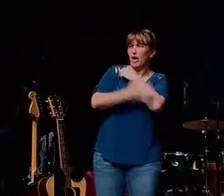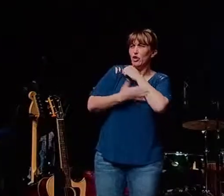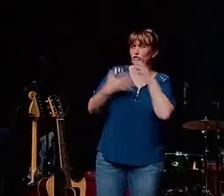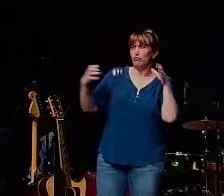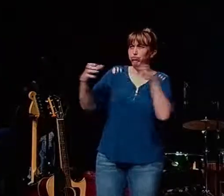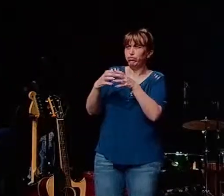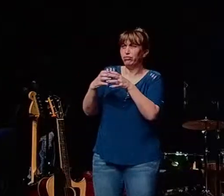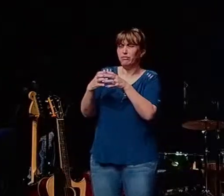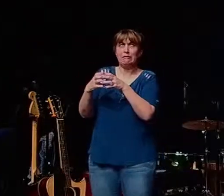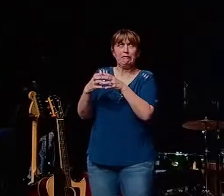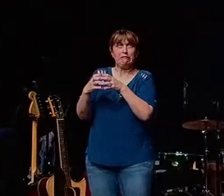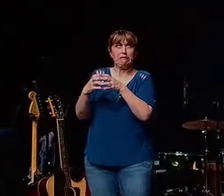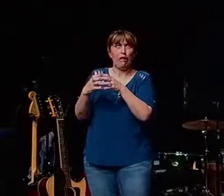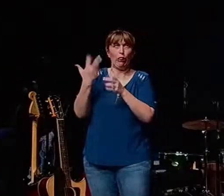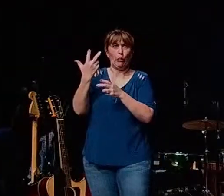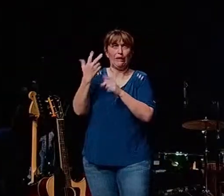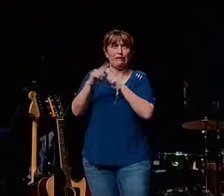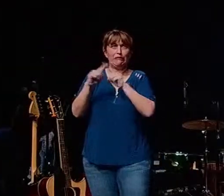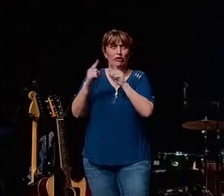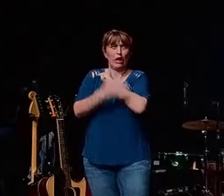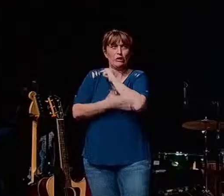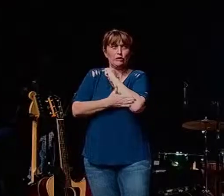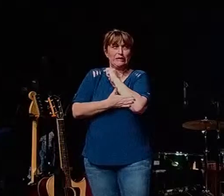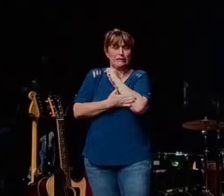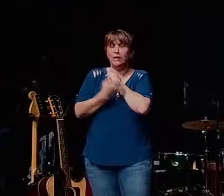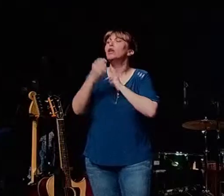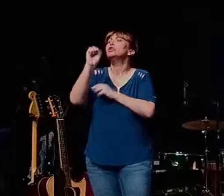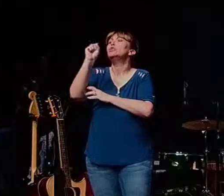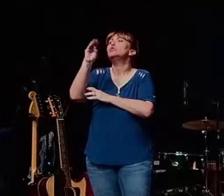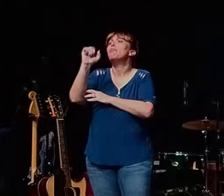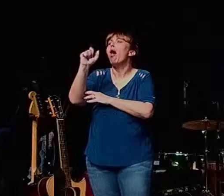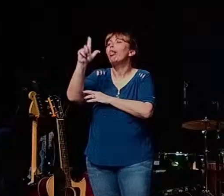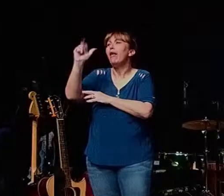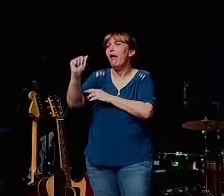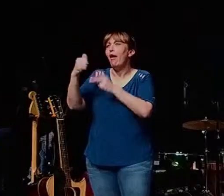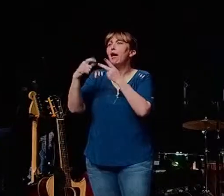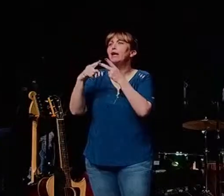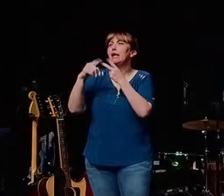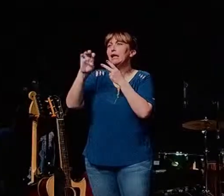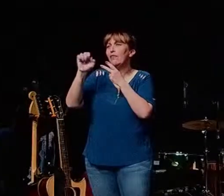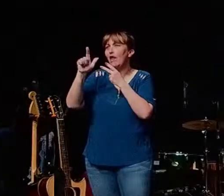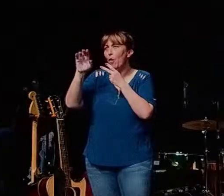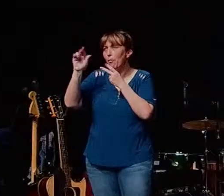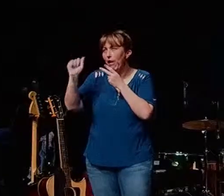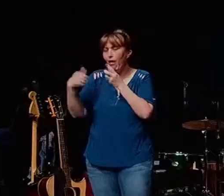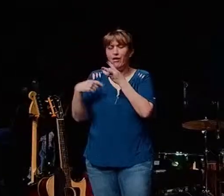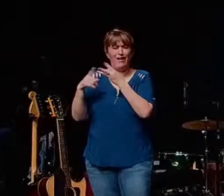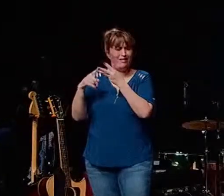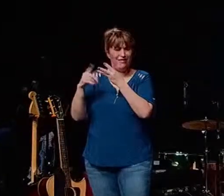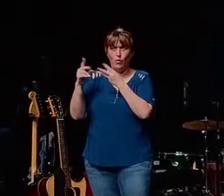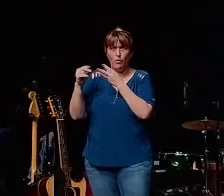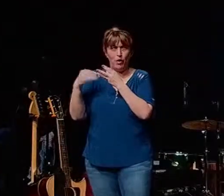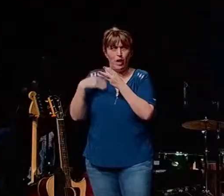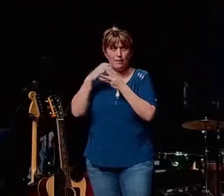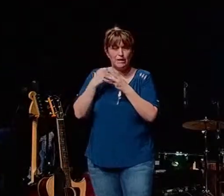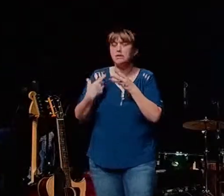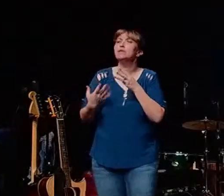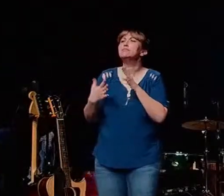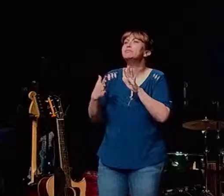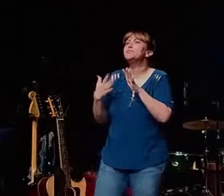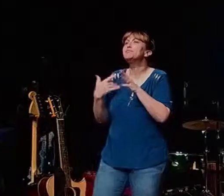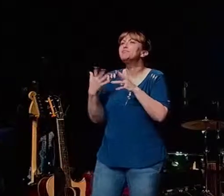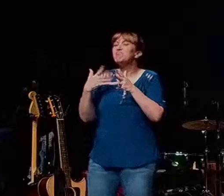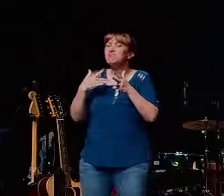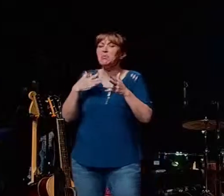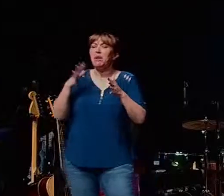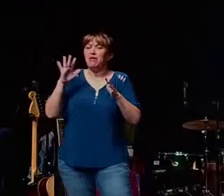somalia somalia and at the time like and and for us as westerners it's really hard